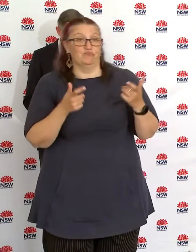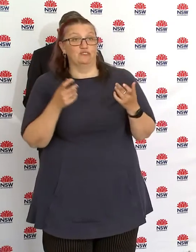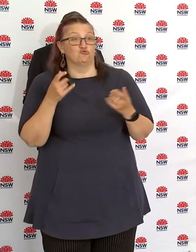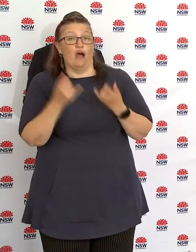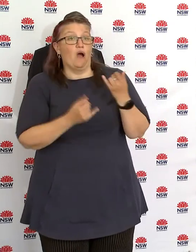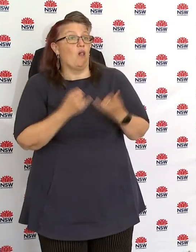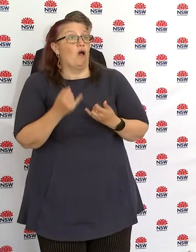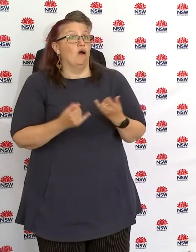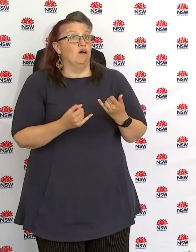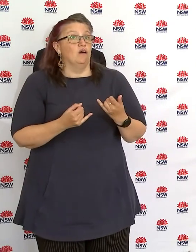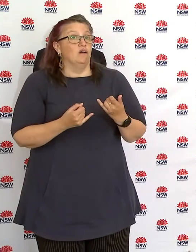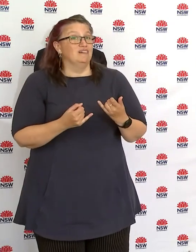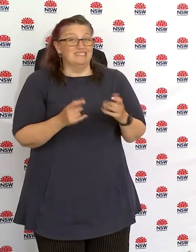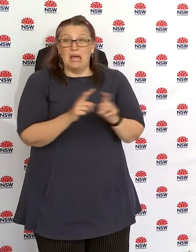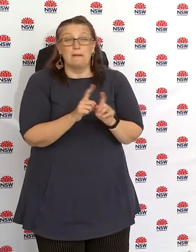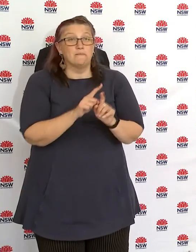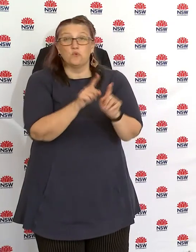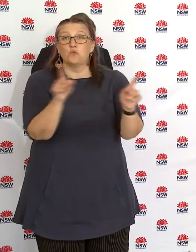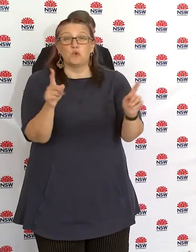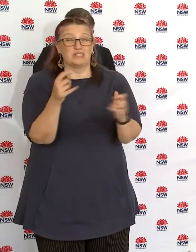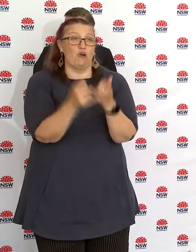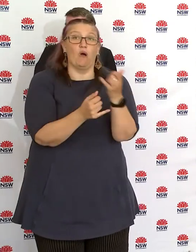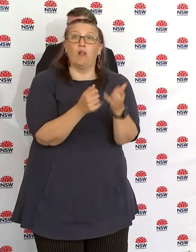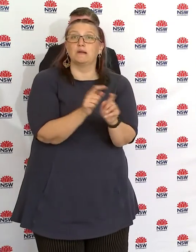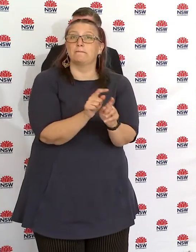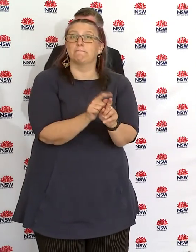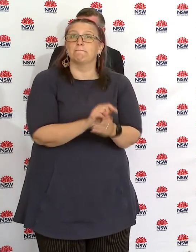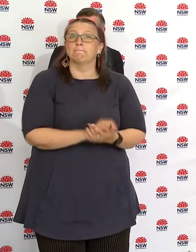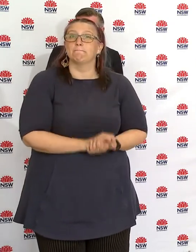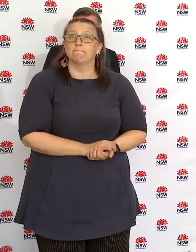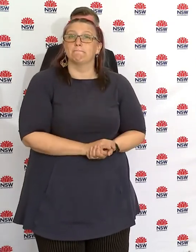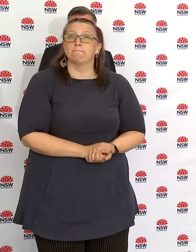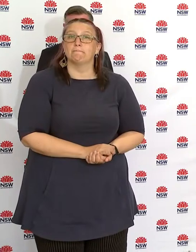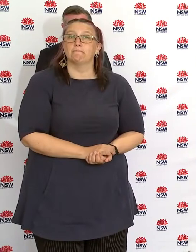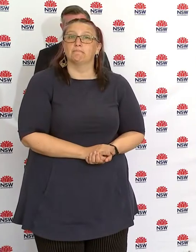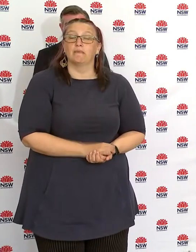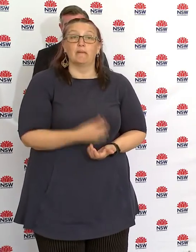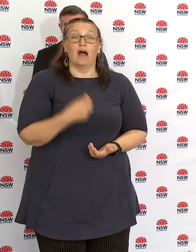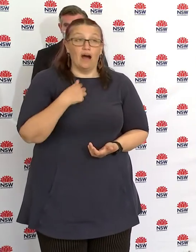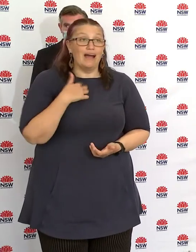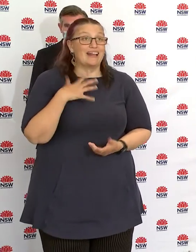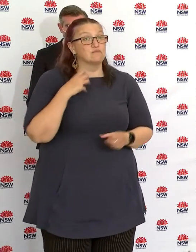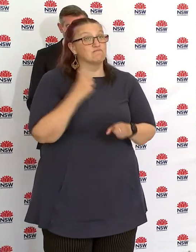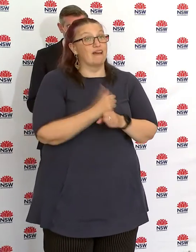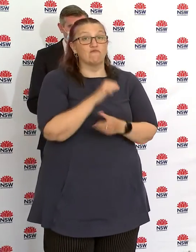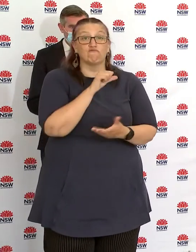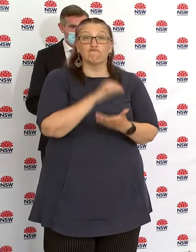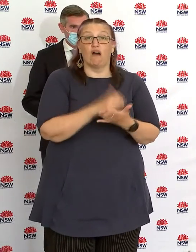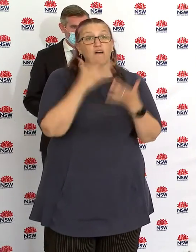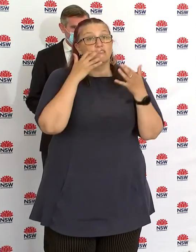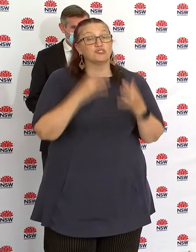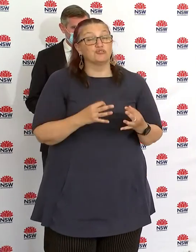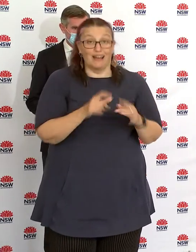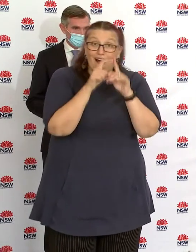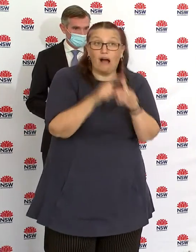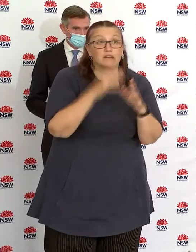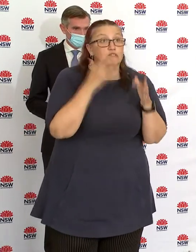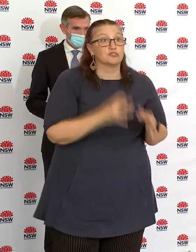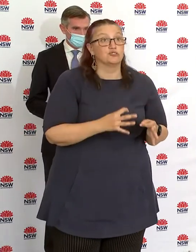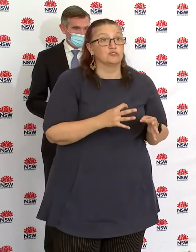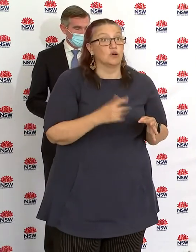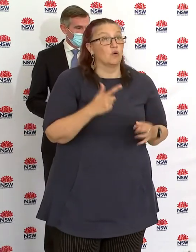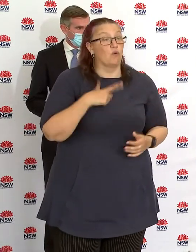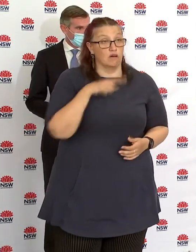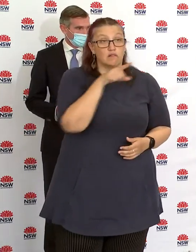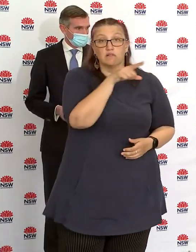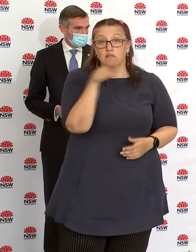and what that means. And you take these decisions heavily because you know what it means for the community. But the overall overall goal